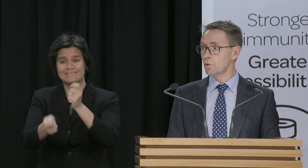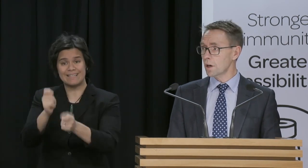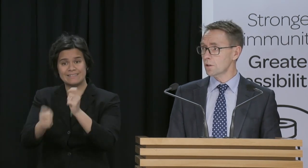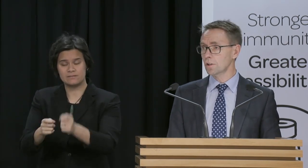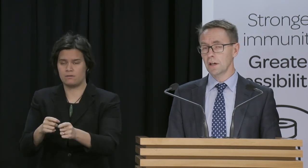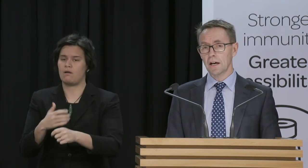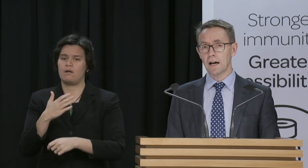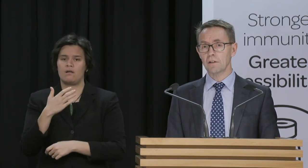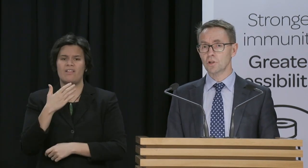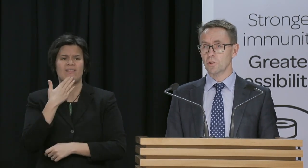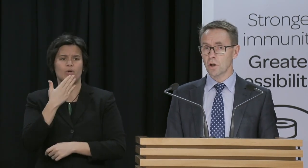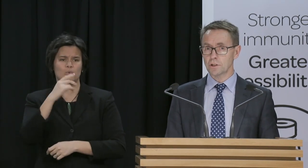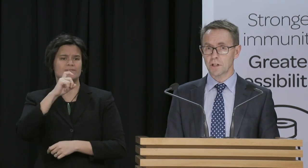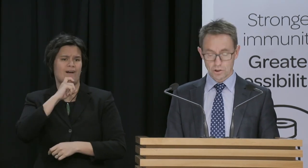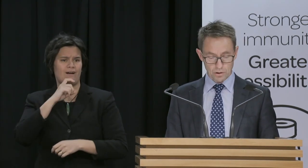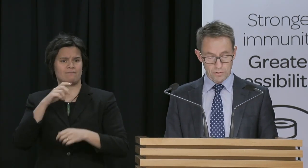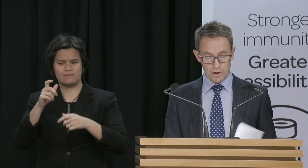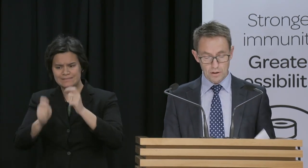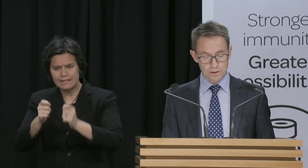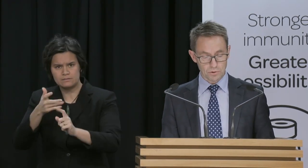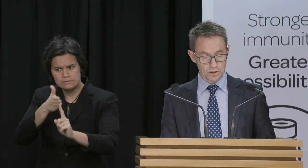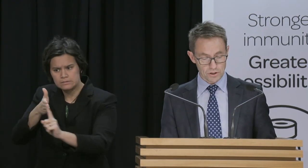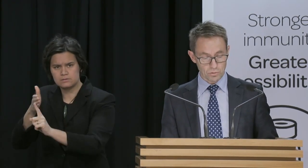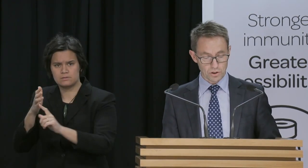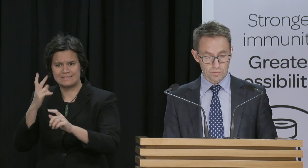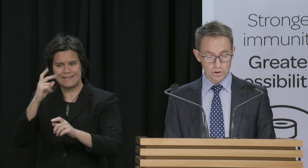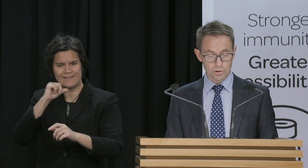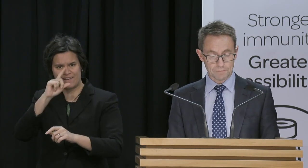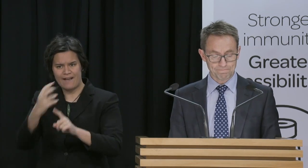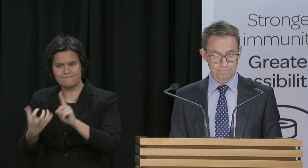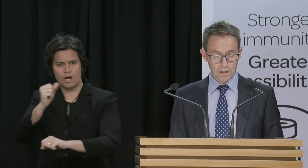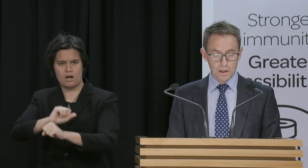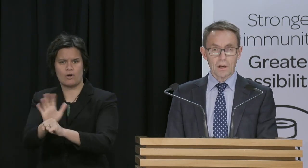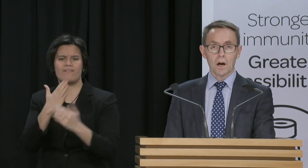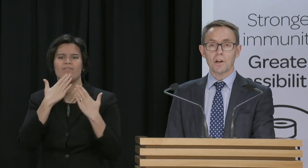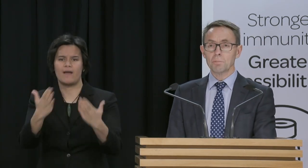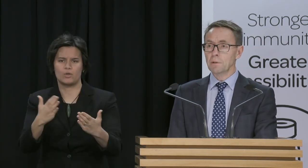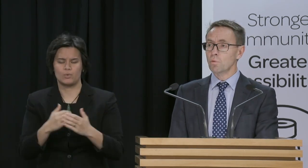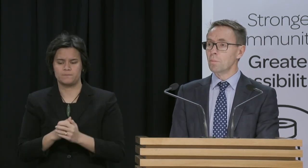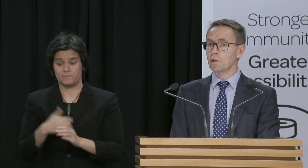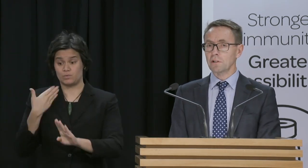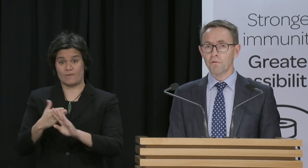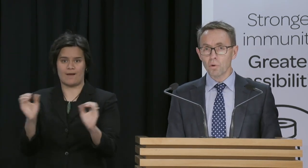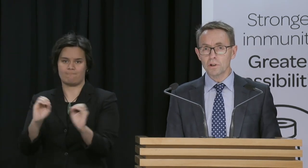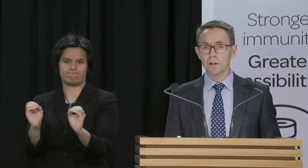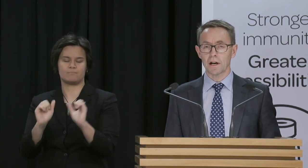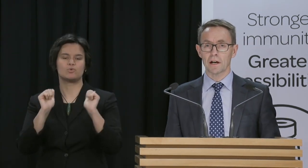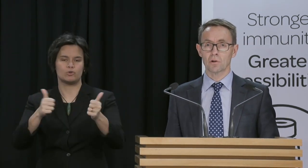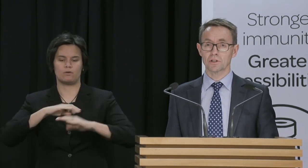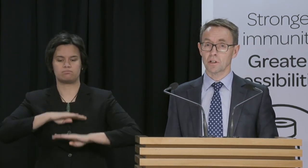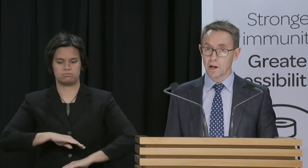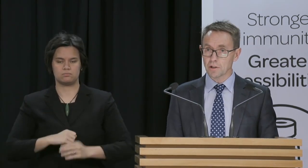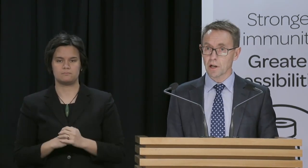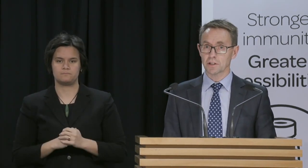around 24 hours have shown no detection of the virus, which is also reassuring. I know people will be looking forward